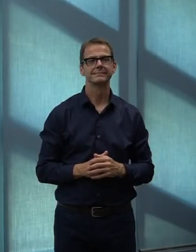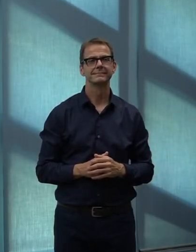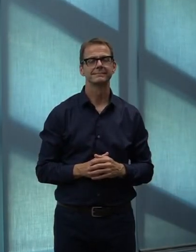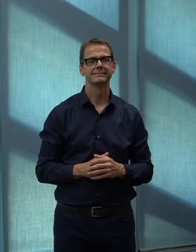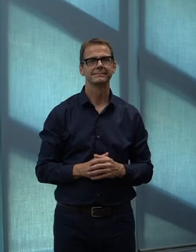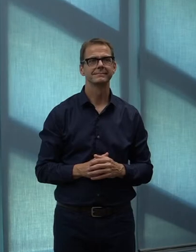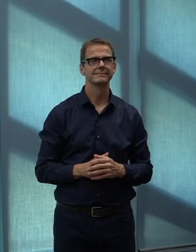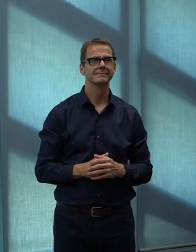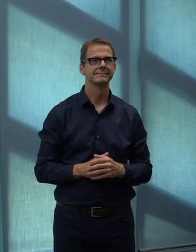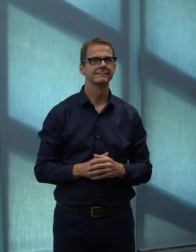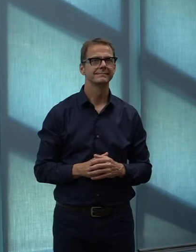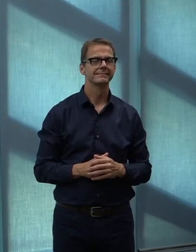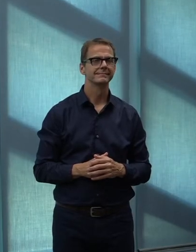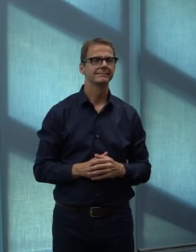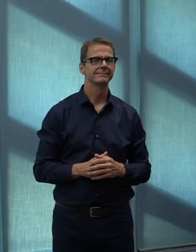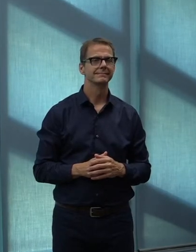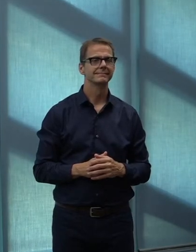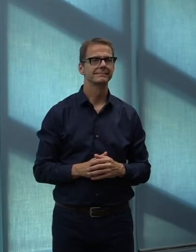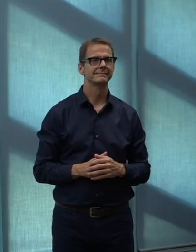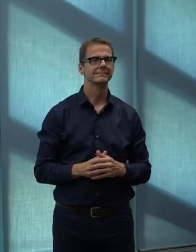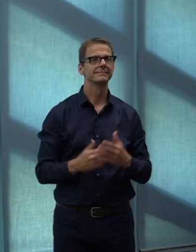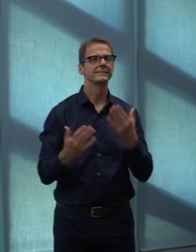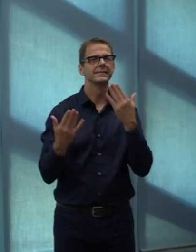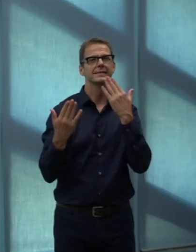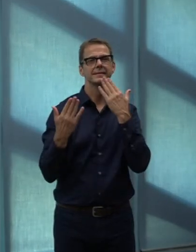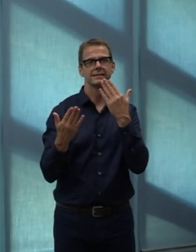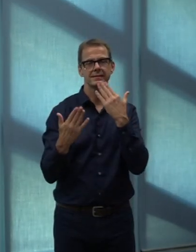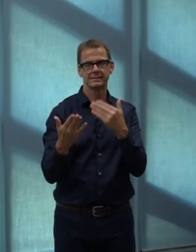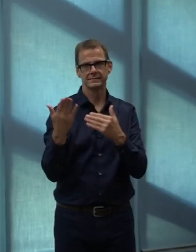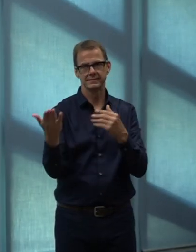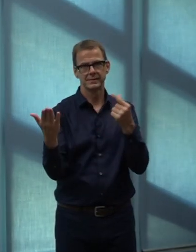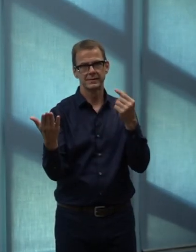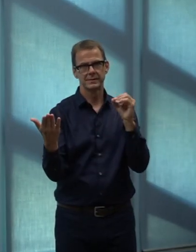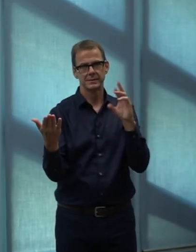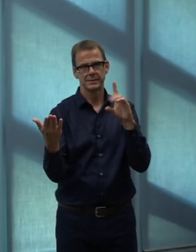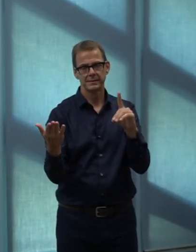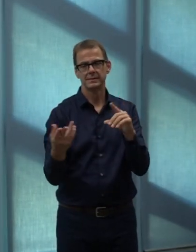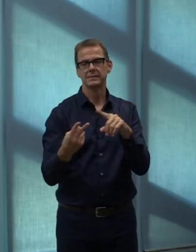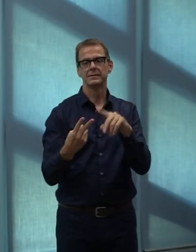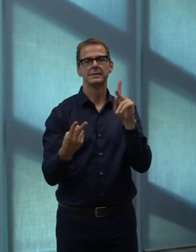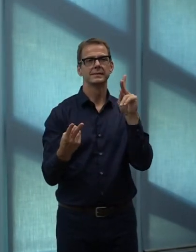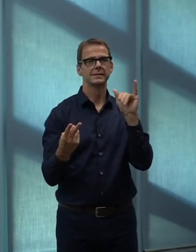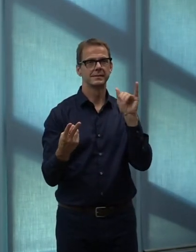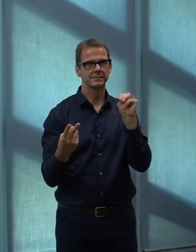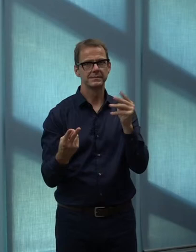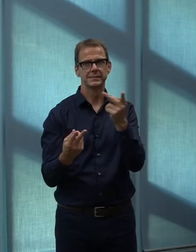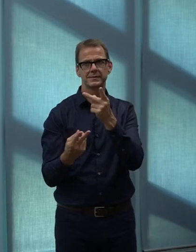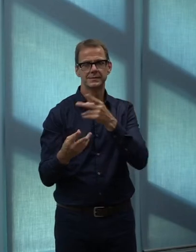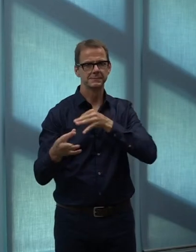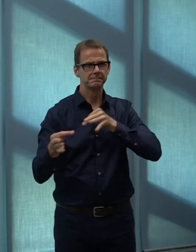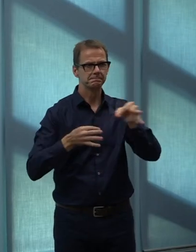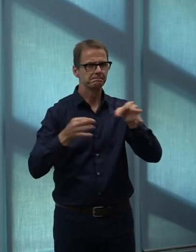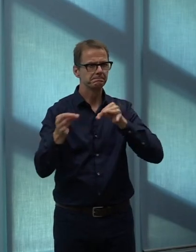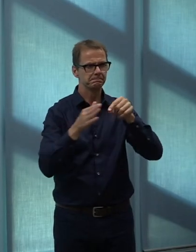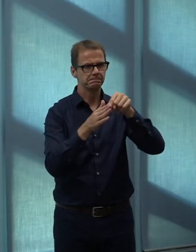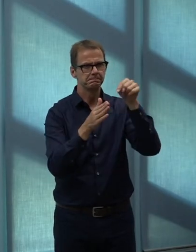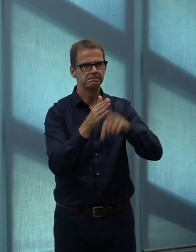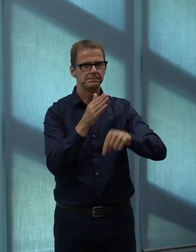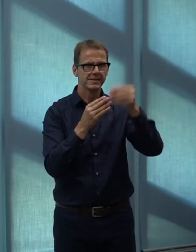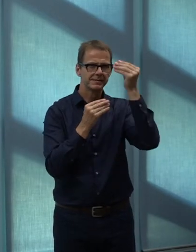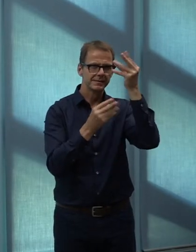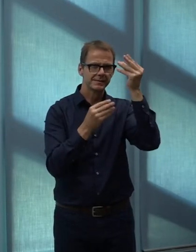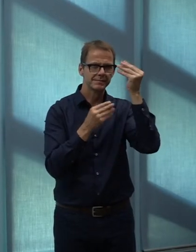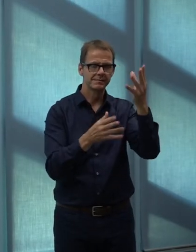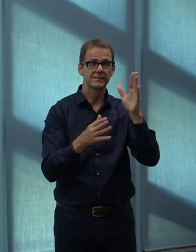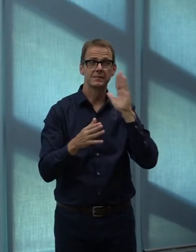Well, thanks both to Gord and to Kim for those technical details. A ton of work from both of